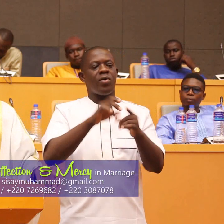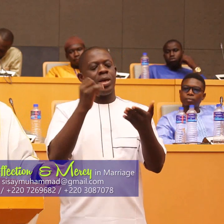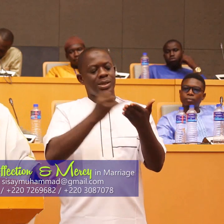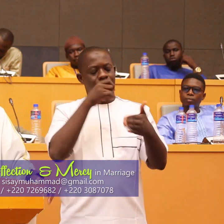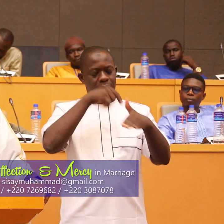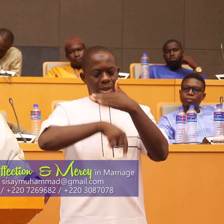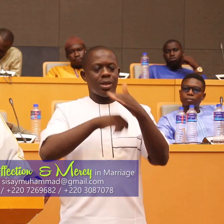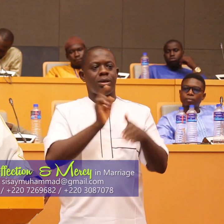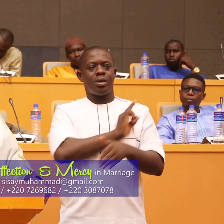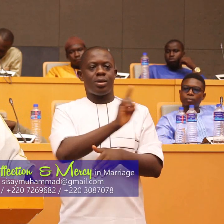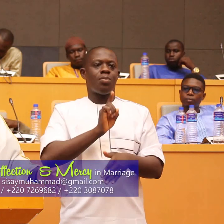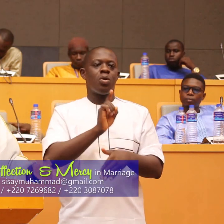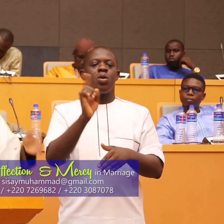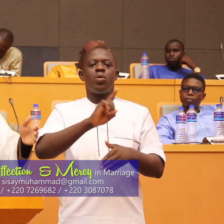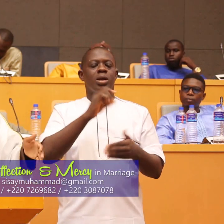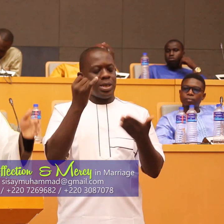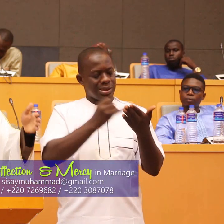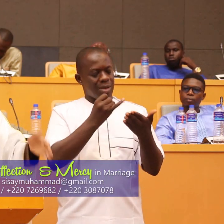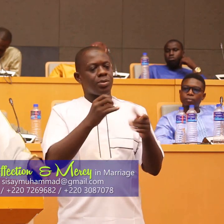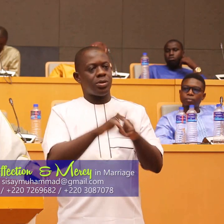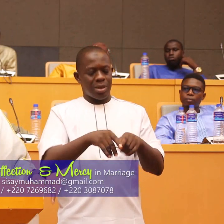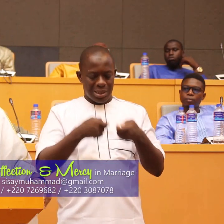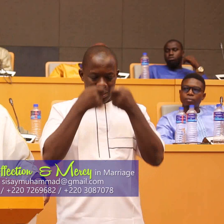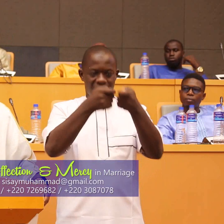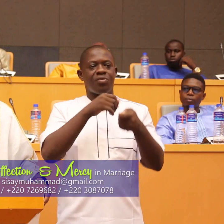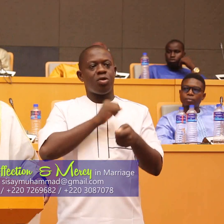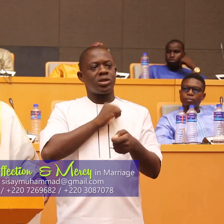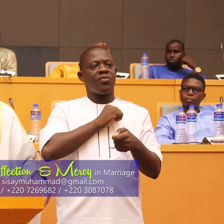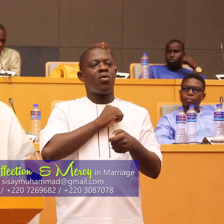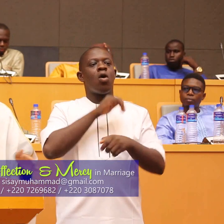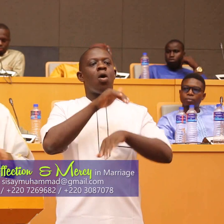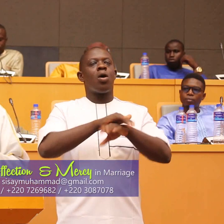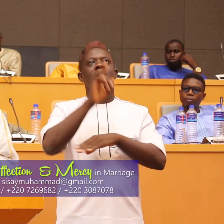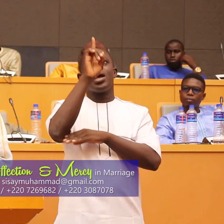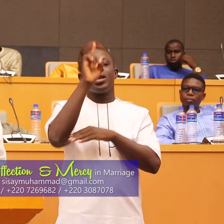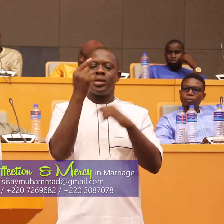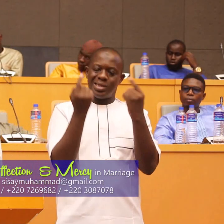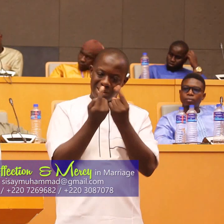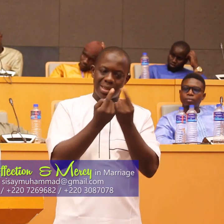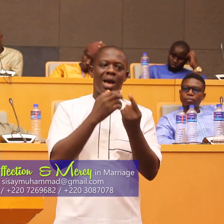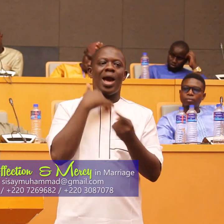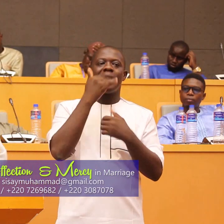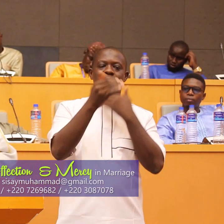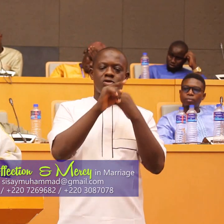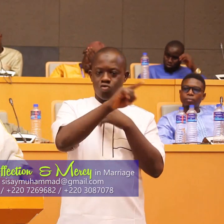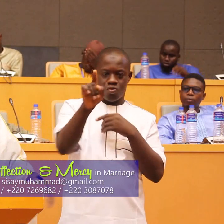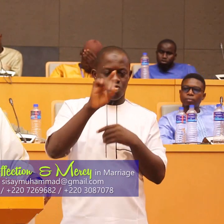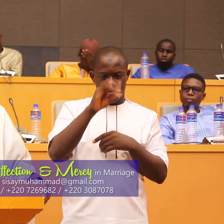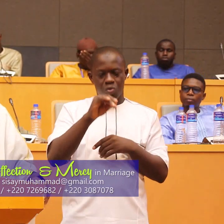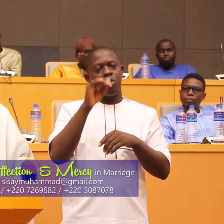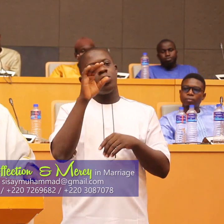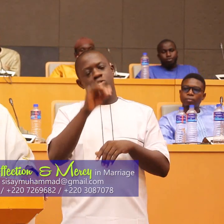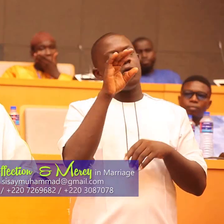what is islam to submit yourself to allah subhanahu wa ta'ala for things he commanded you to do you do all those